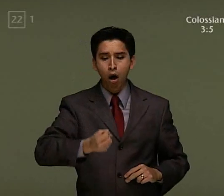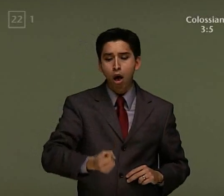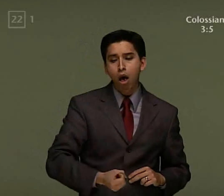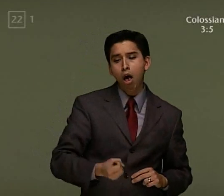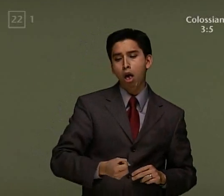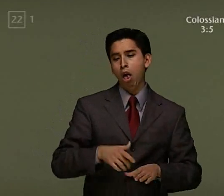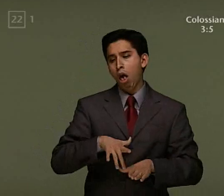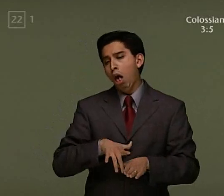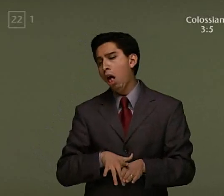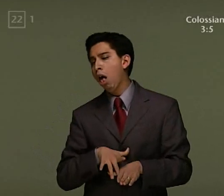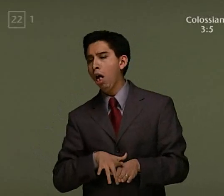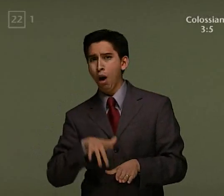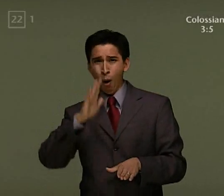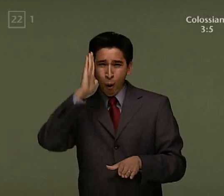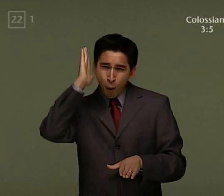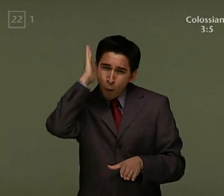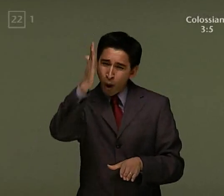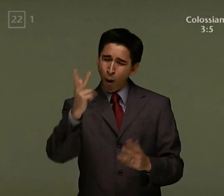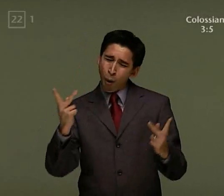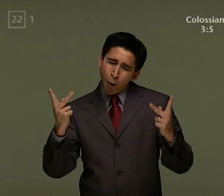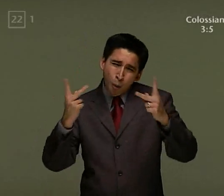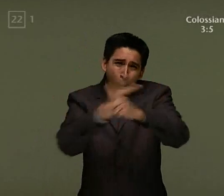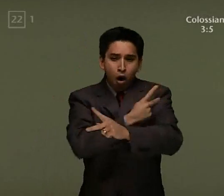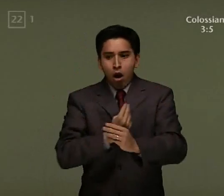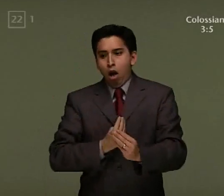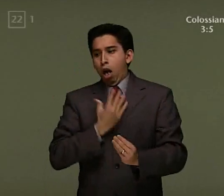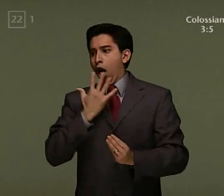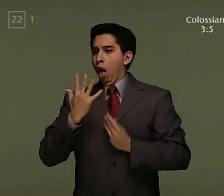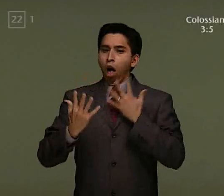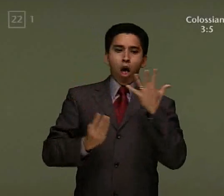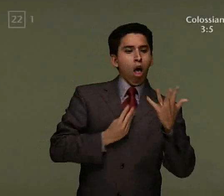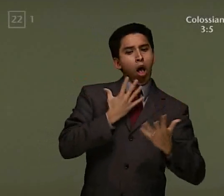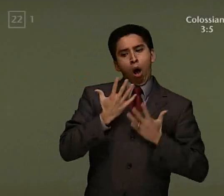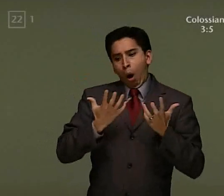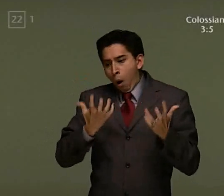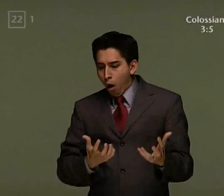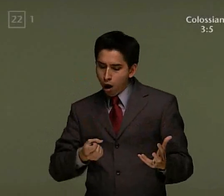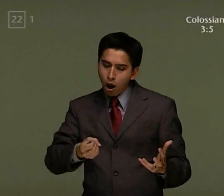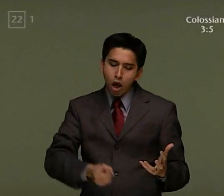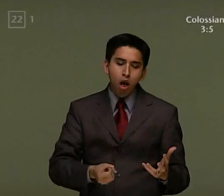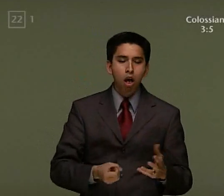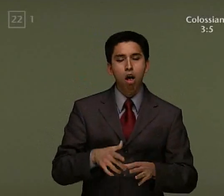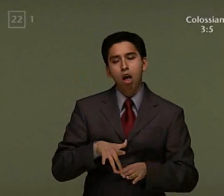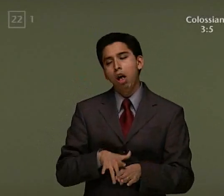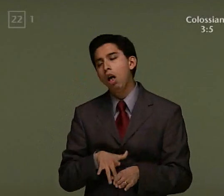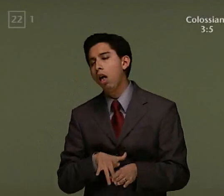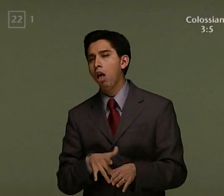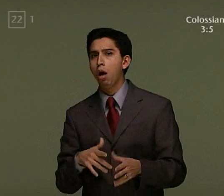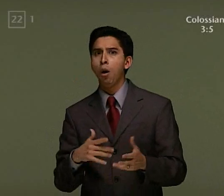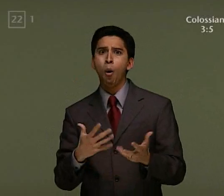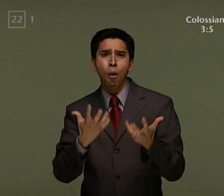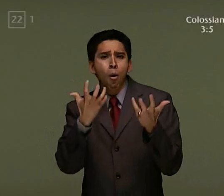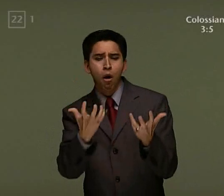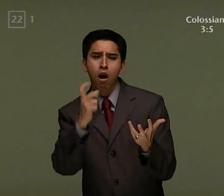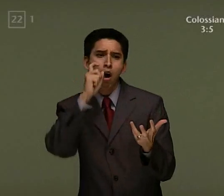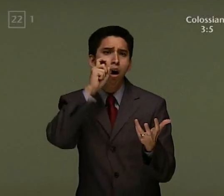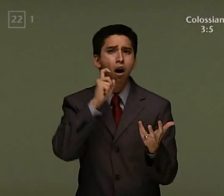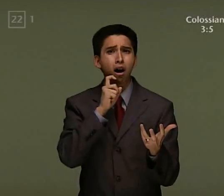47 leave that bitch with no fucking name. Don't fucking got my main bitch. And if she stay, give me brain. Swag. Put a bitch to